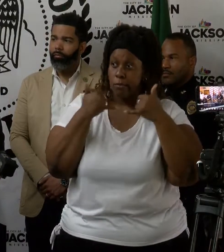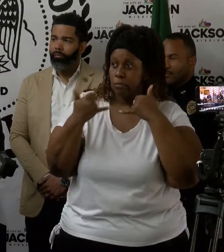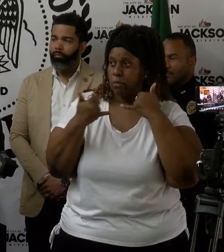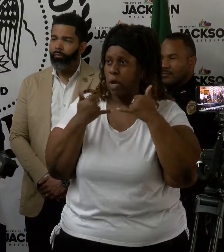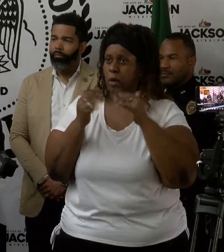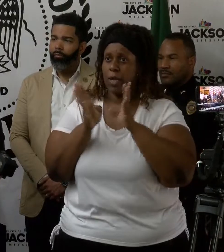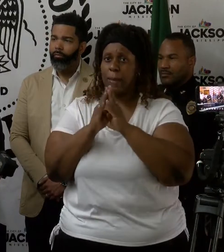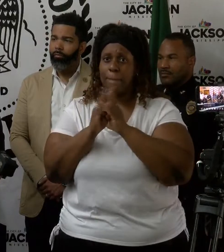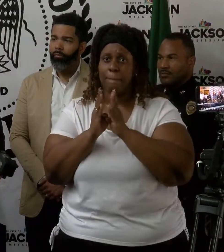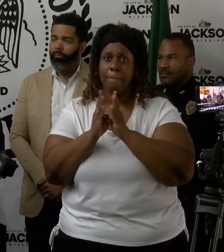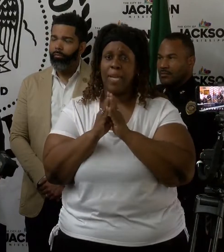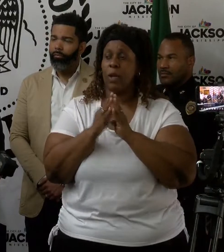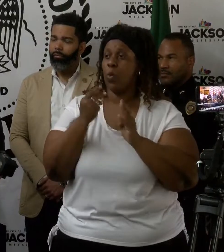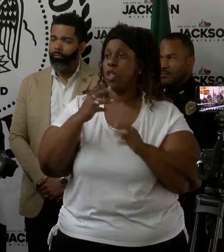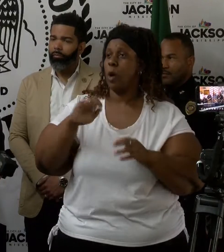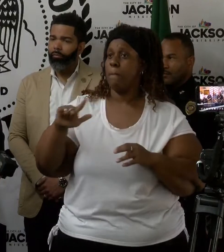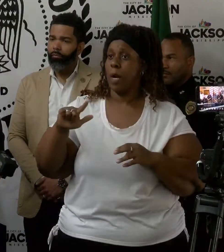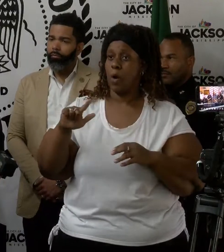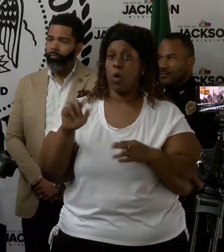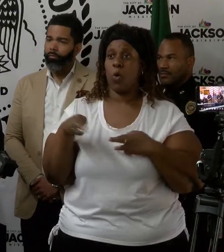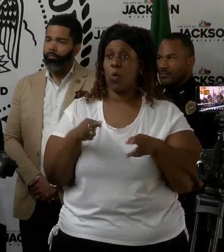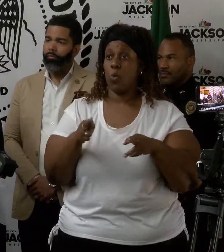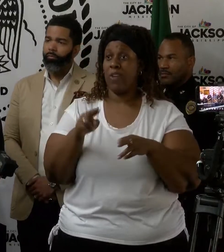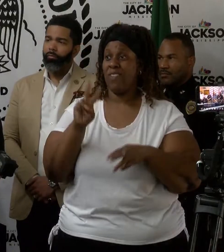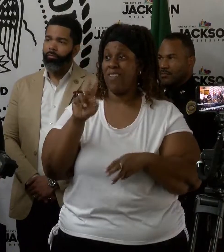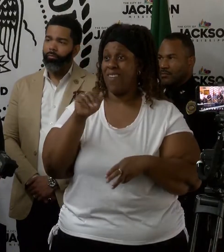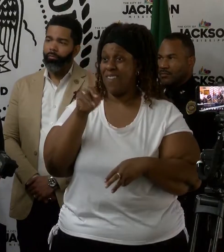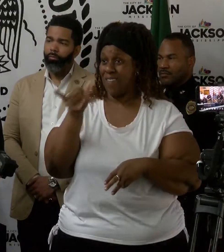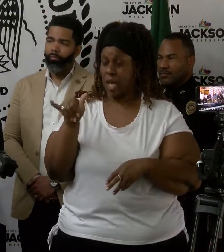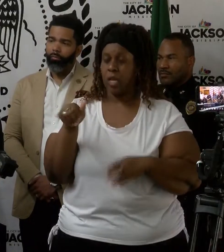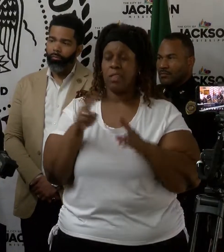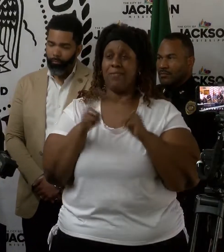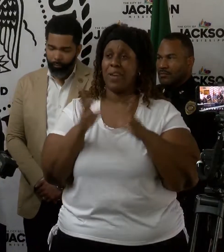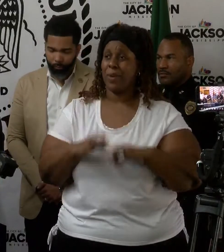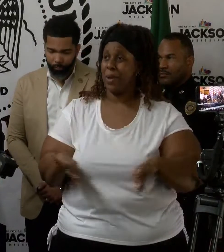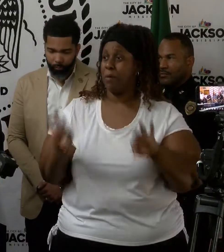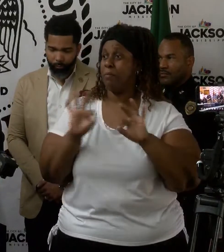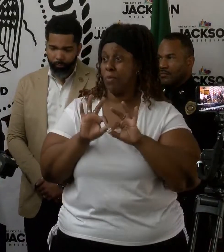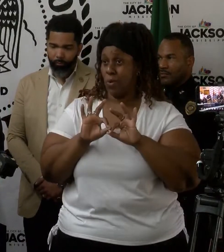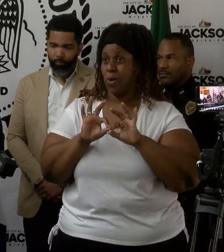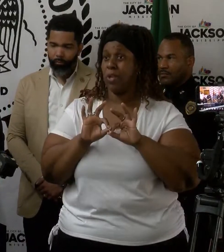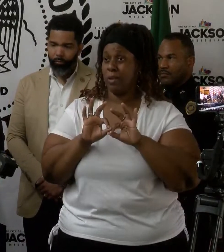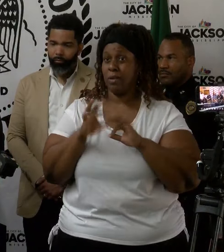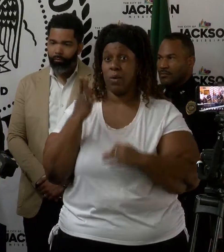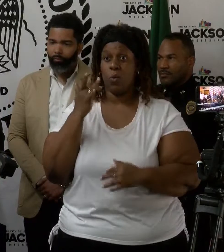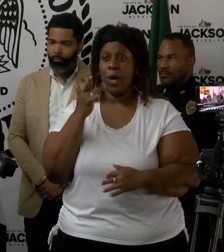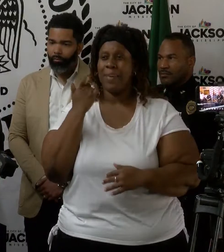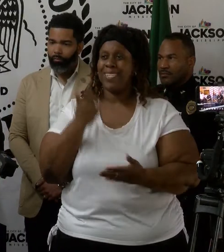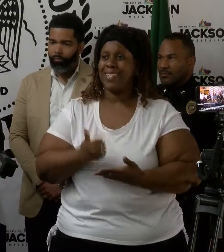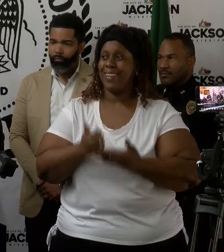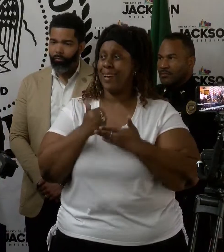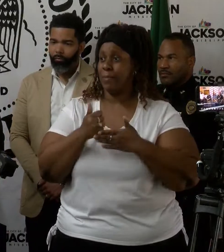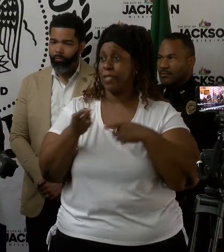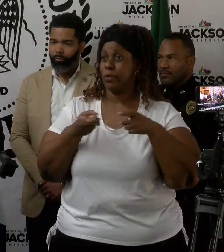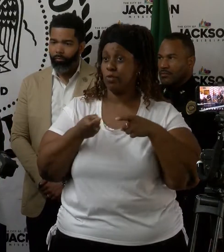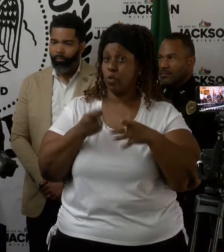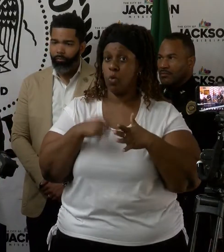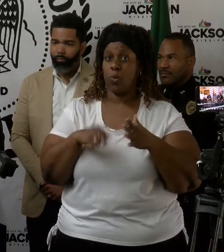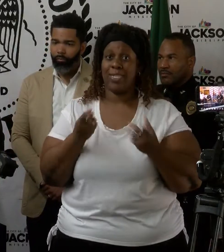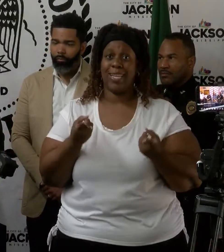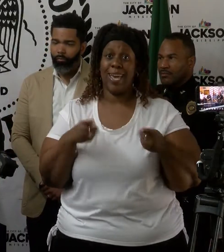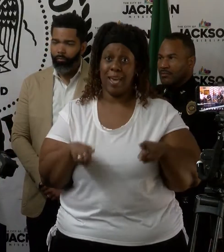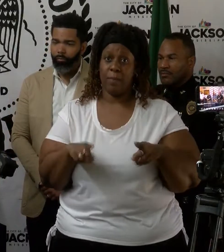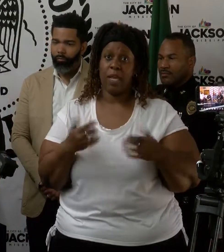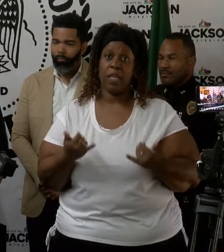the Pearl River Valley is very instrumental in helping us to keep as much control of what's going